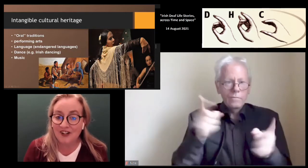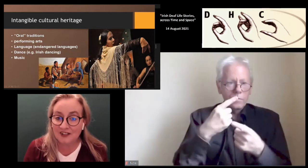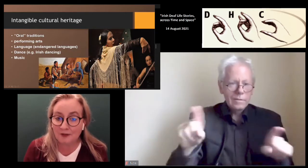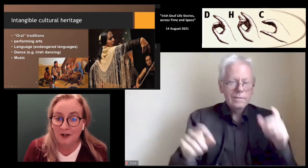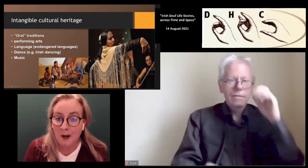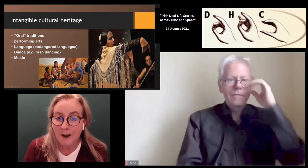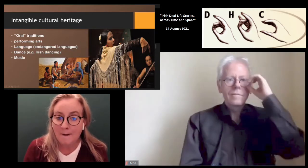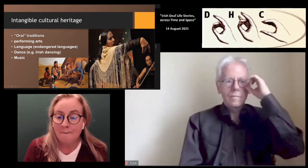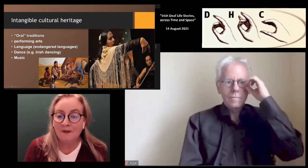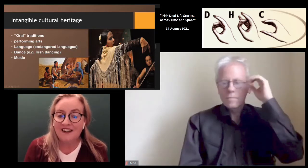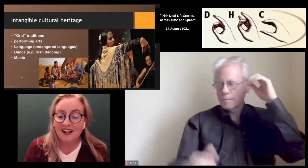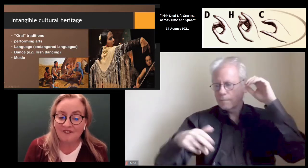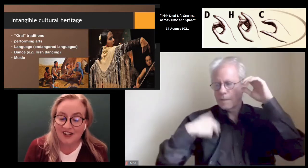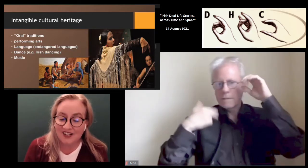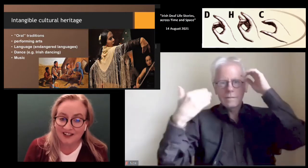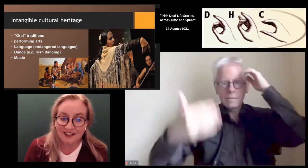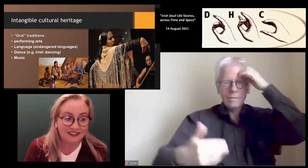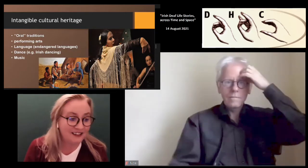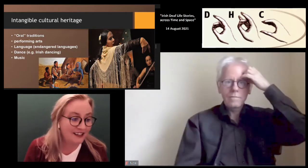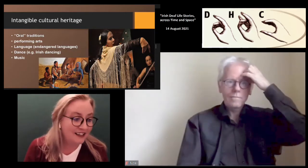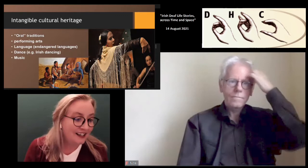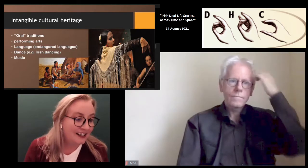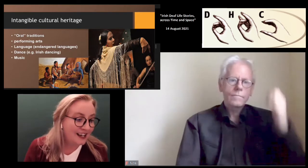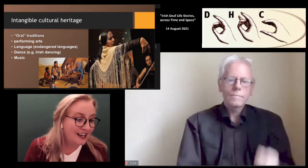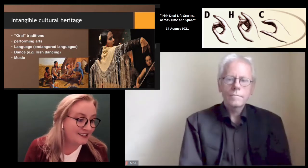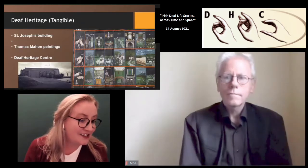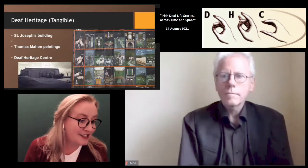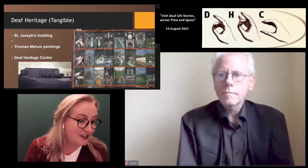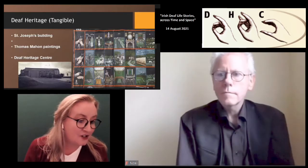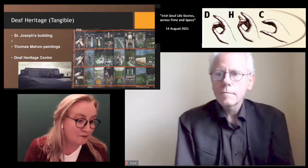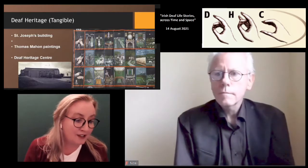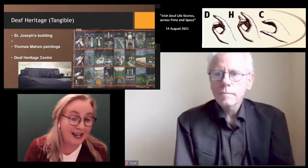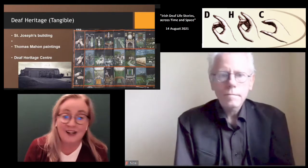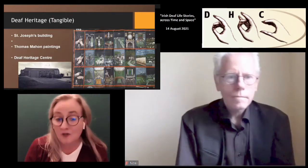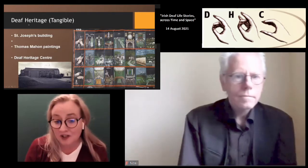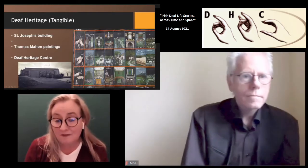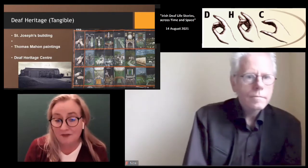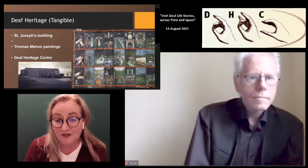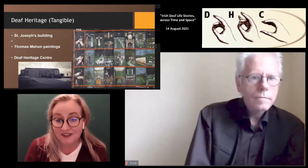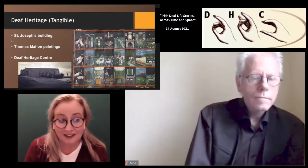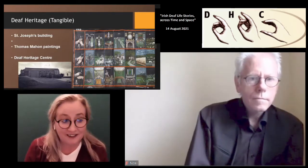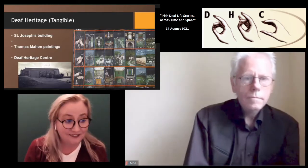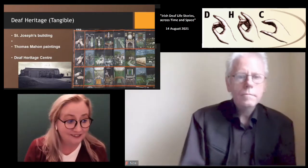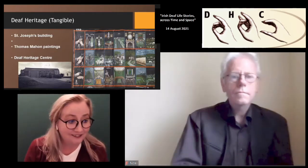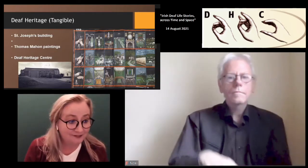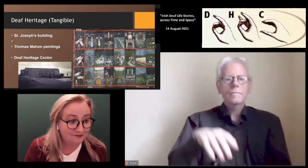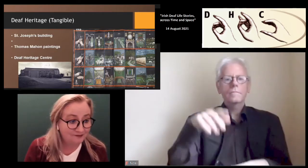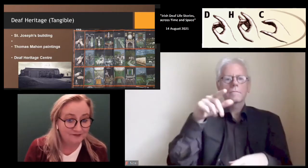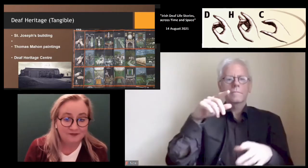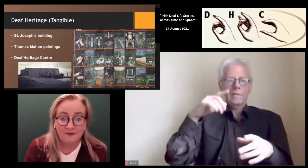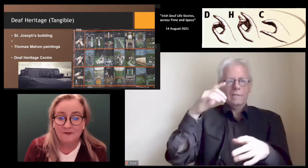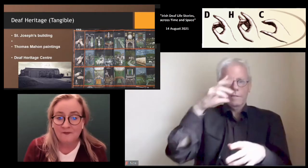something that is visible, but not physical, as intangible, and also music.